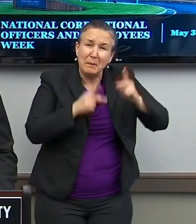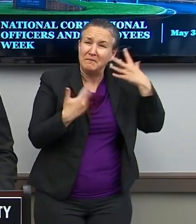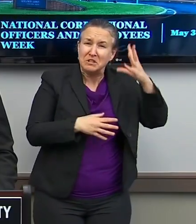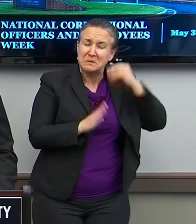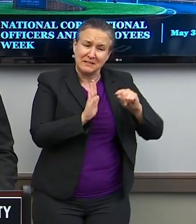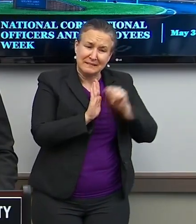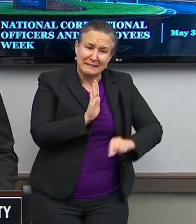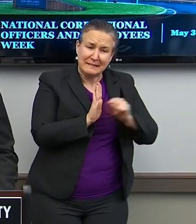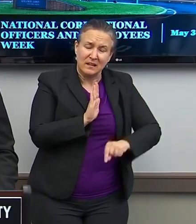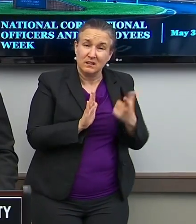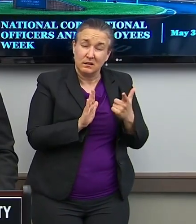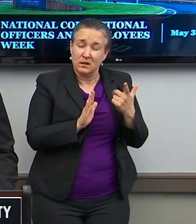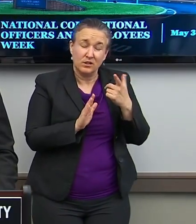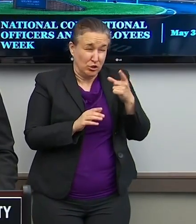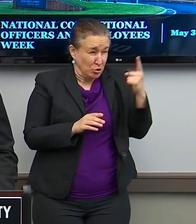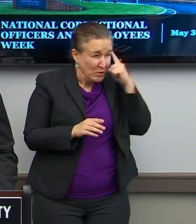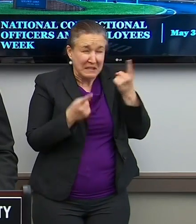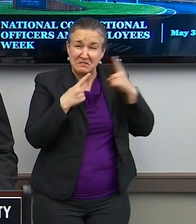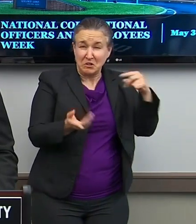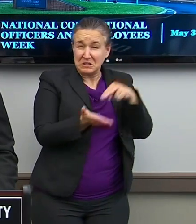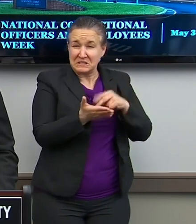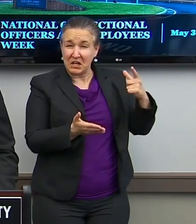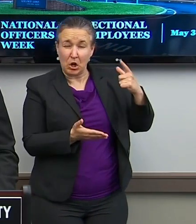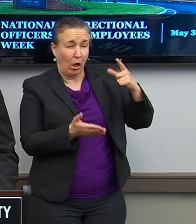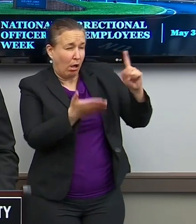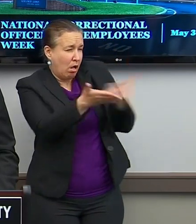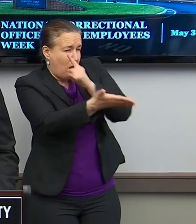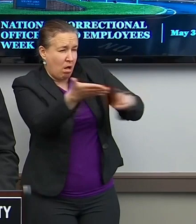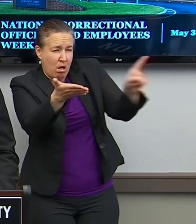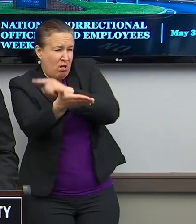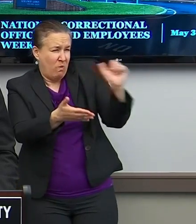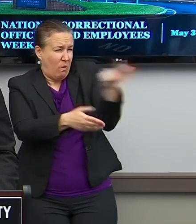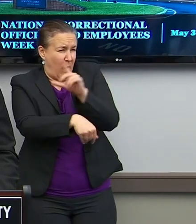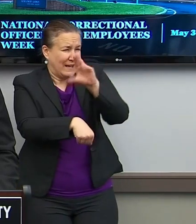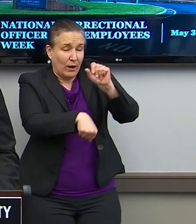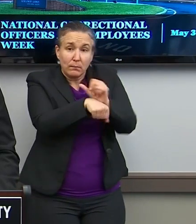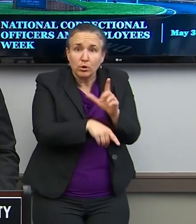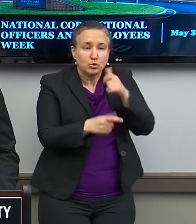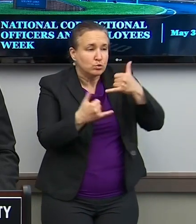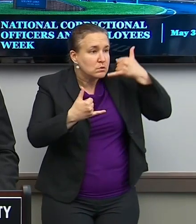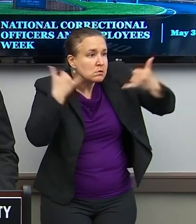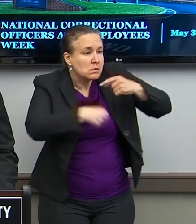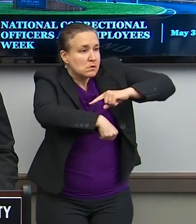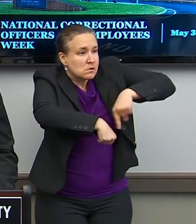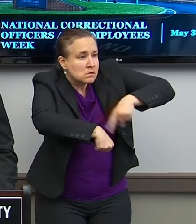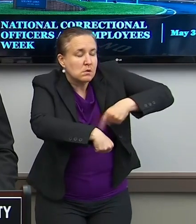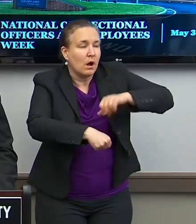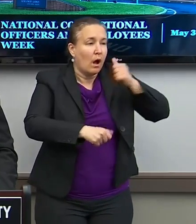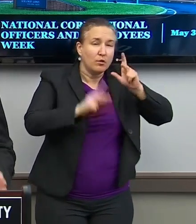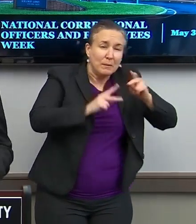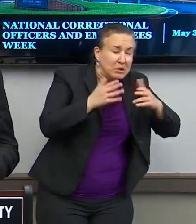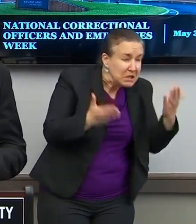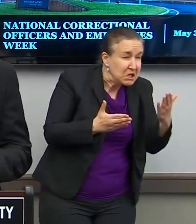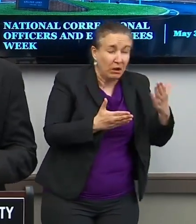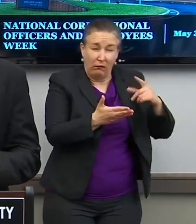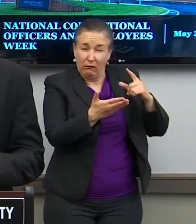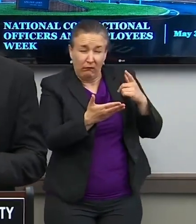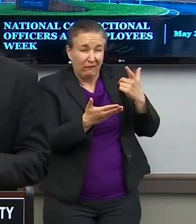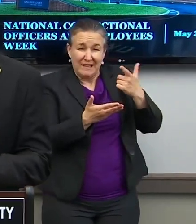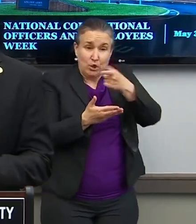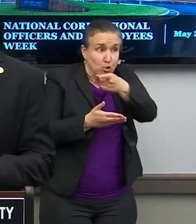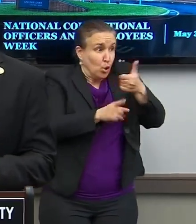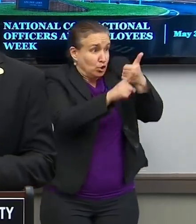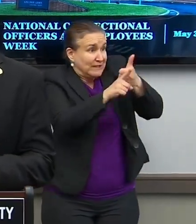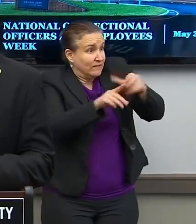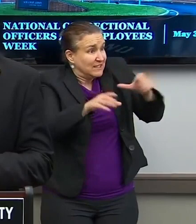Do you think that it's effective to stand here and criticize all the county employees that are on the phone for hours and all the other people here? Or to get your hands